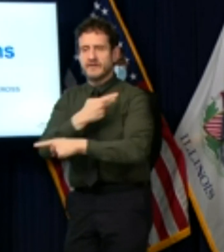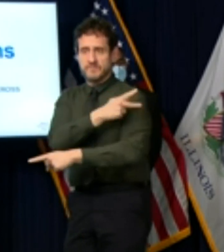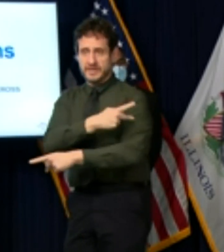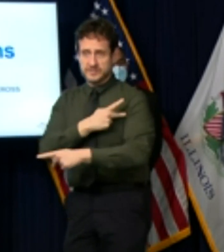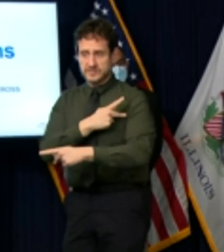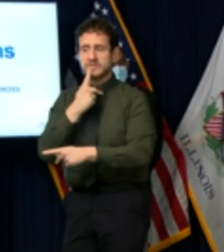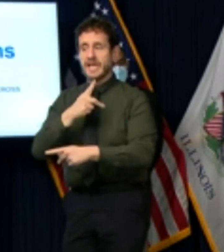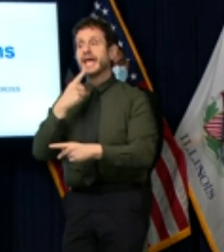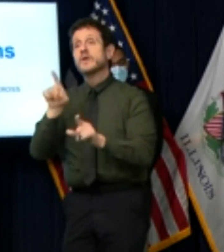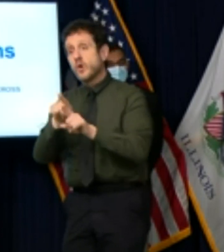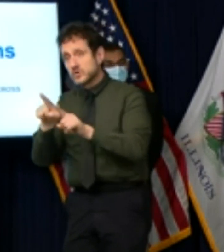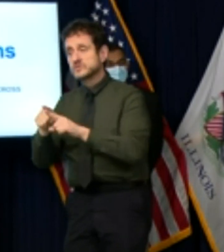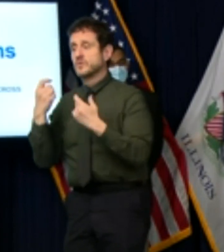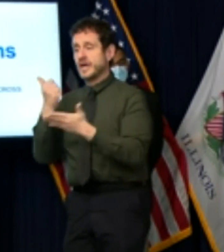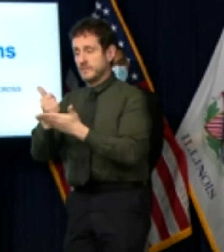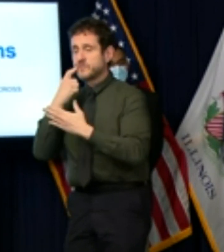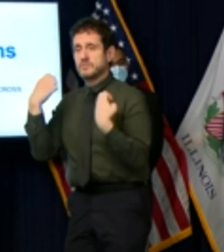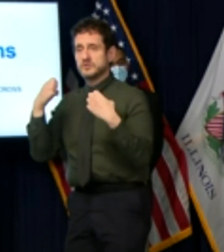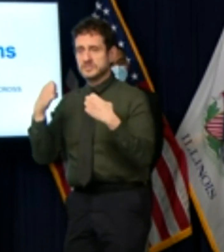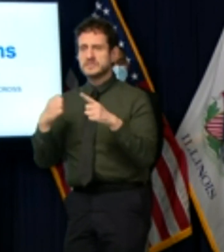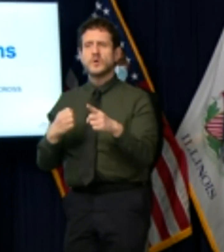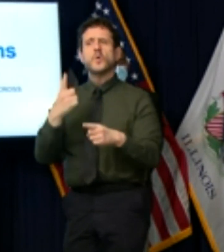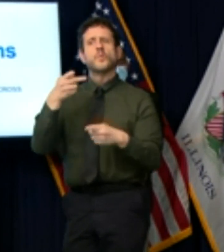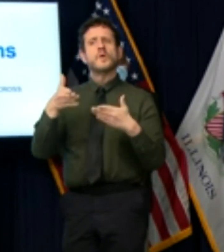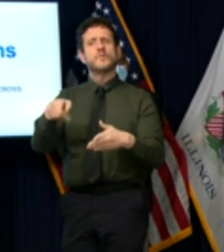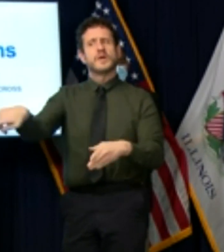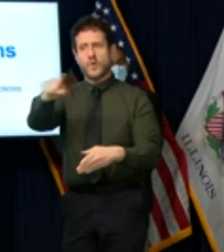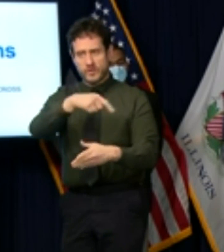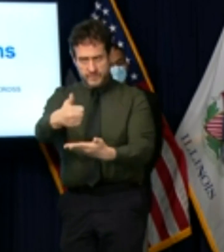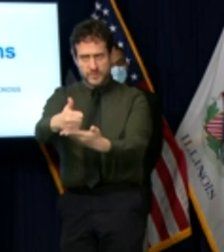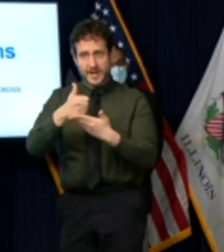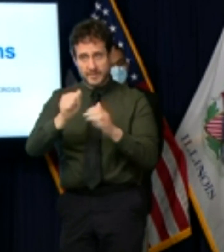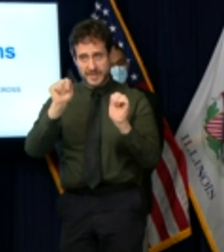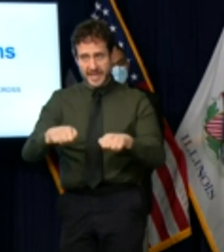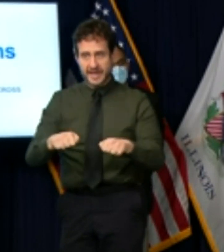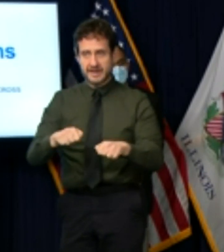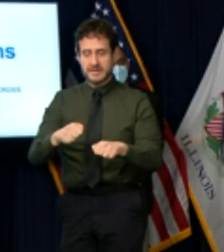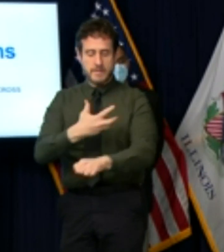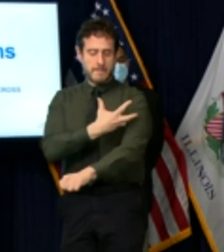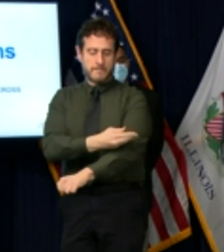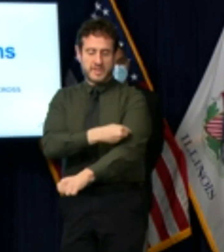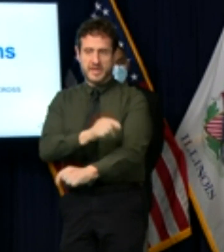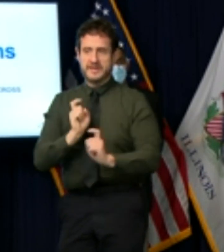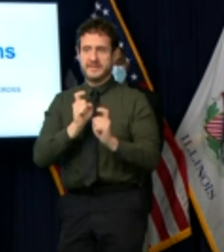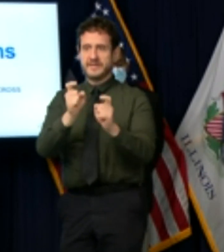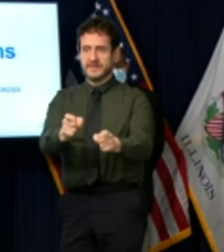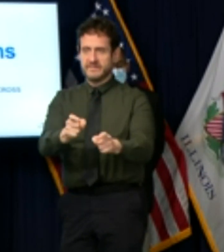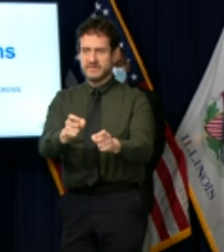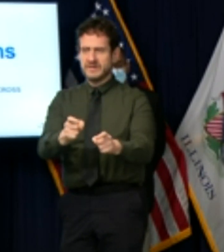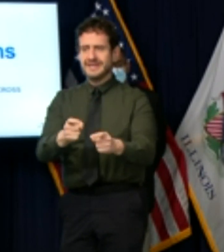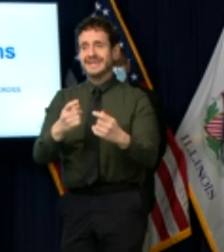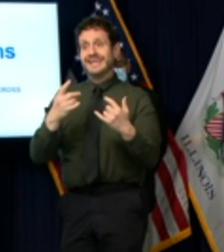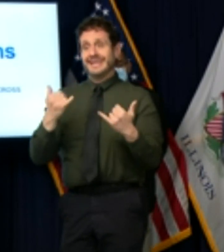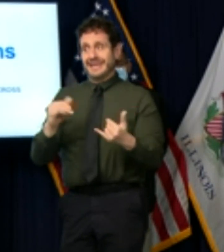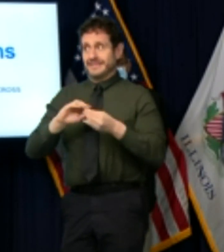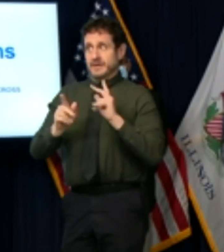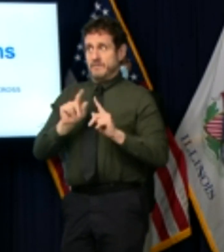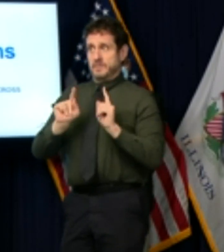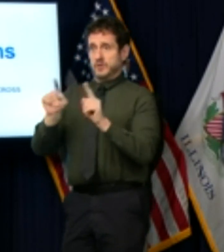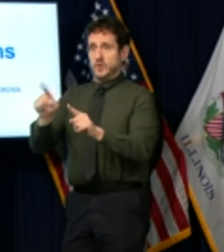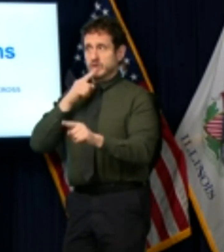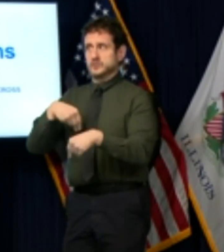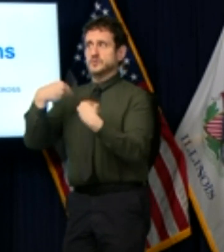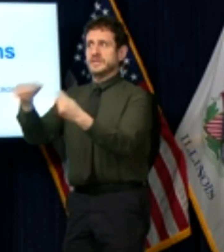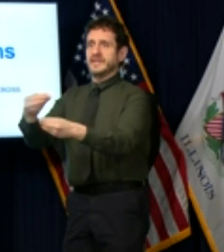assist our hospitals is to donate blood fewer people than usual are giving blood during this pandemic yet there are still